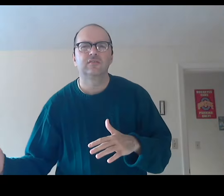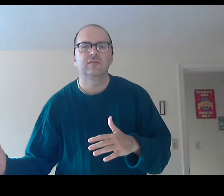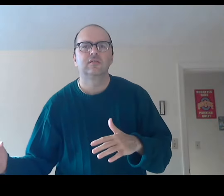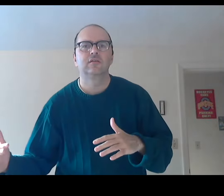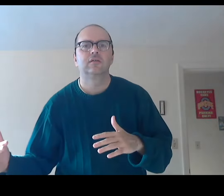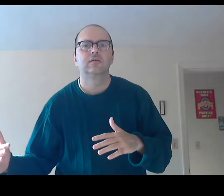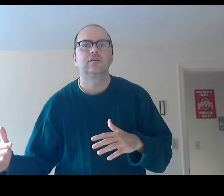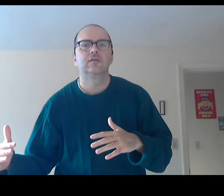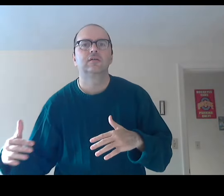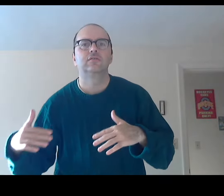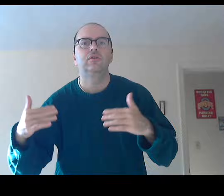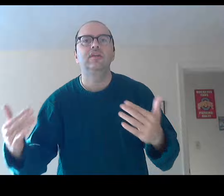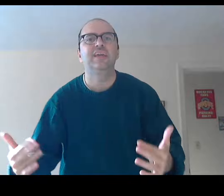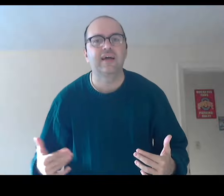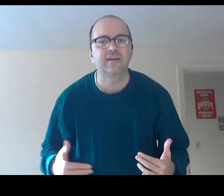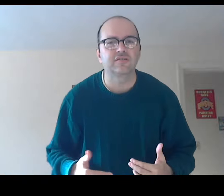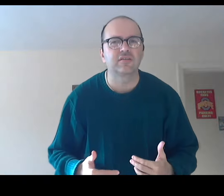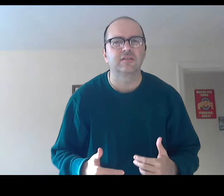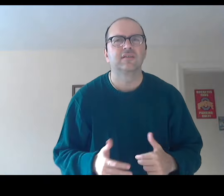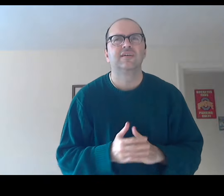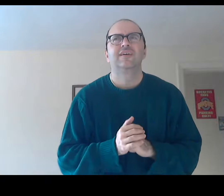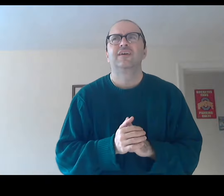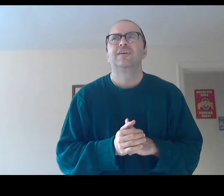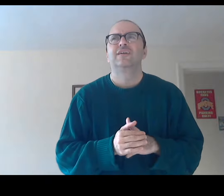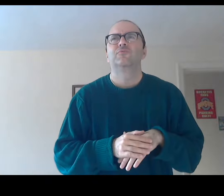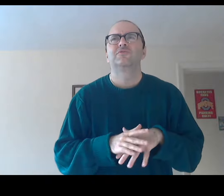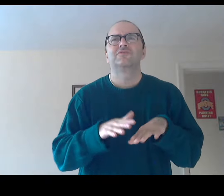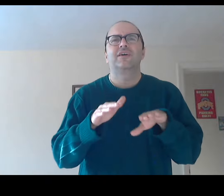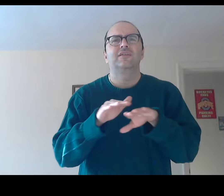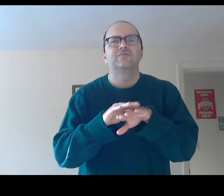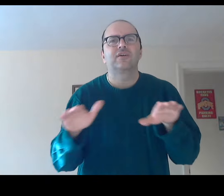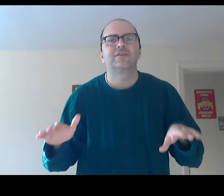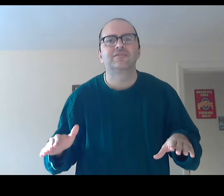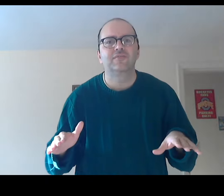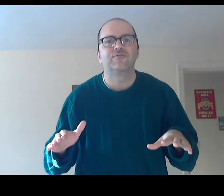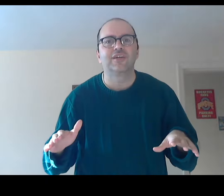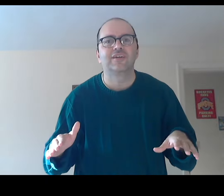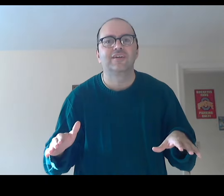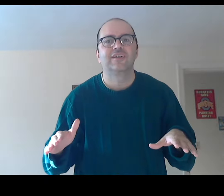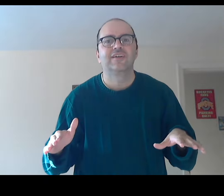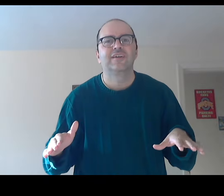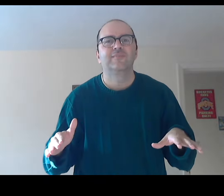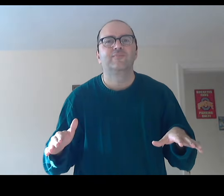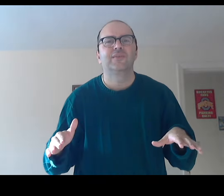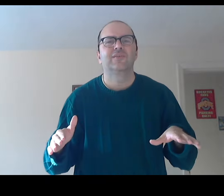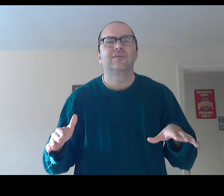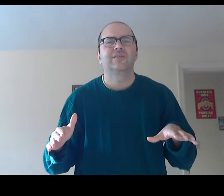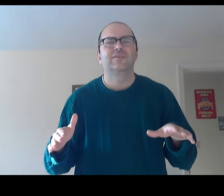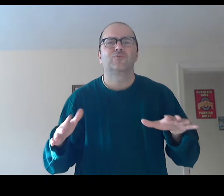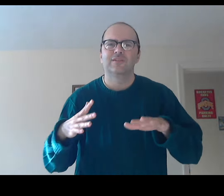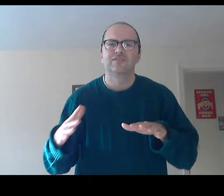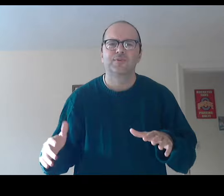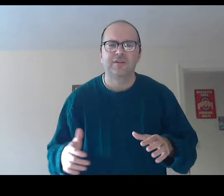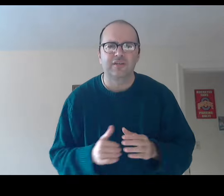reaction, which is kind of scientific as well as poetic.